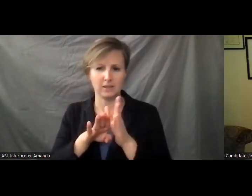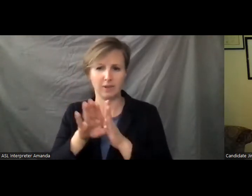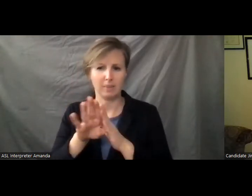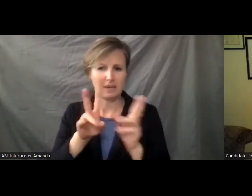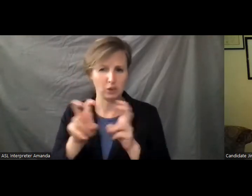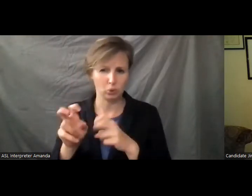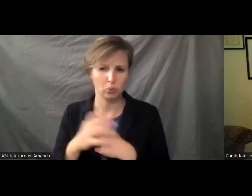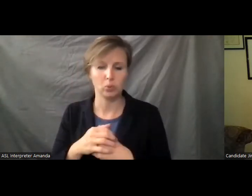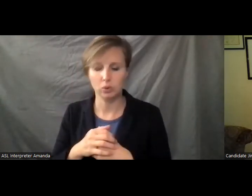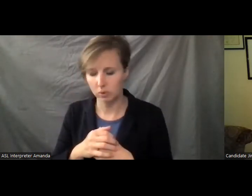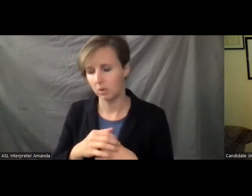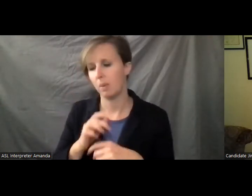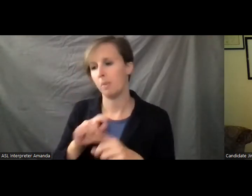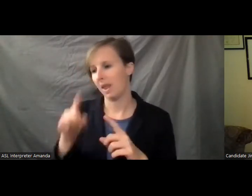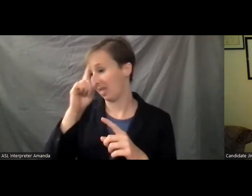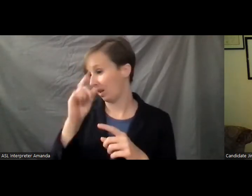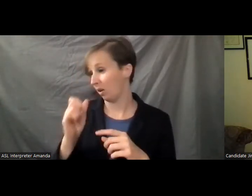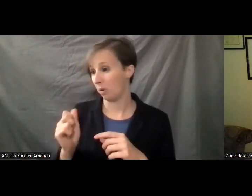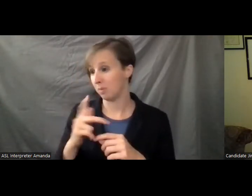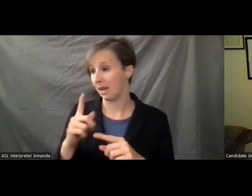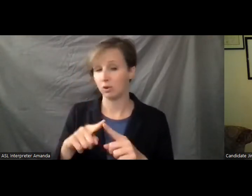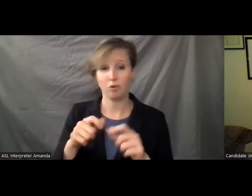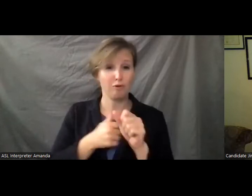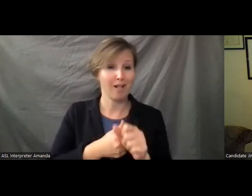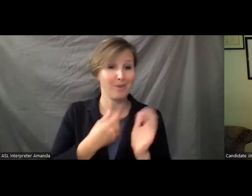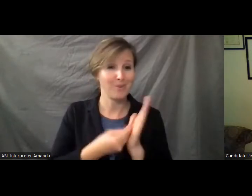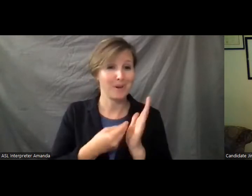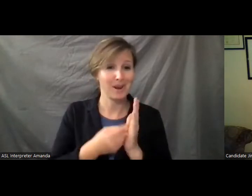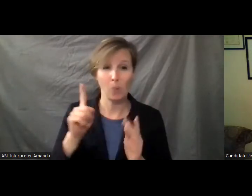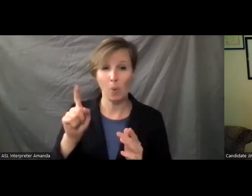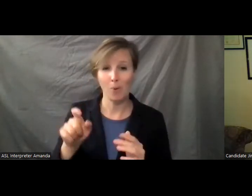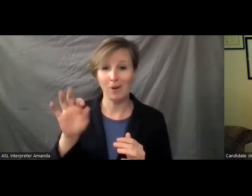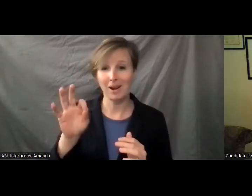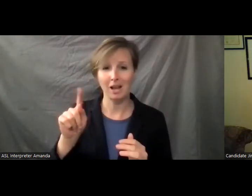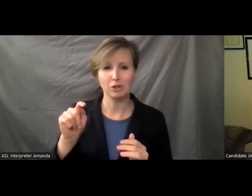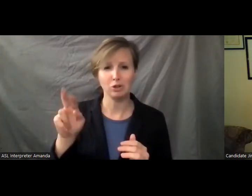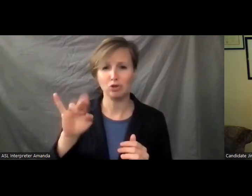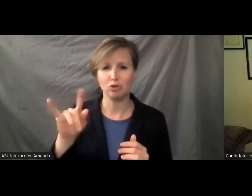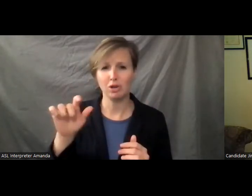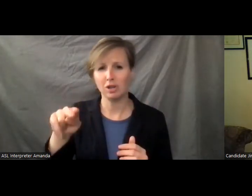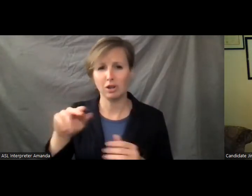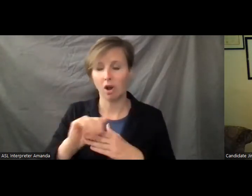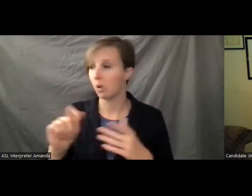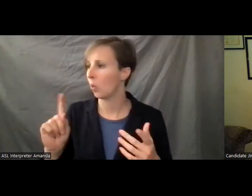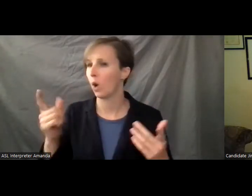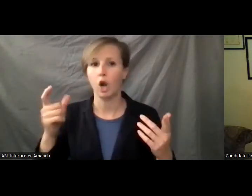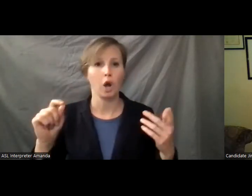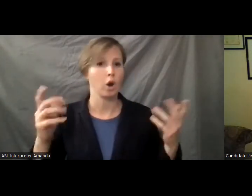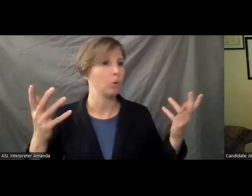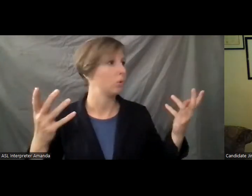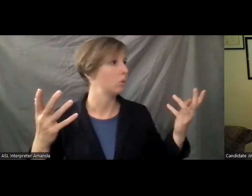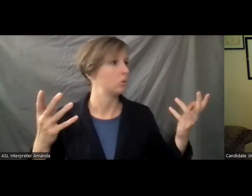But again, I think it always comes back to follow the money. We got $1.9 trillion. Where did all that go to help this population so negatively